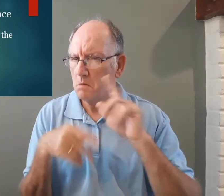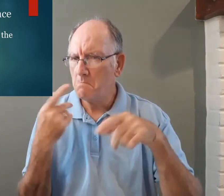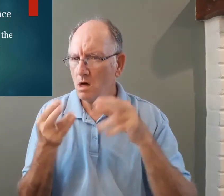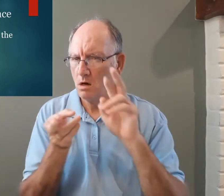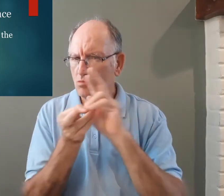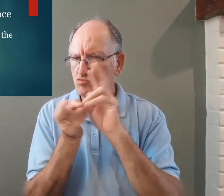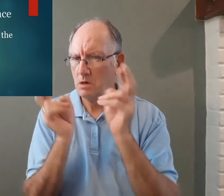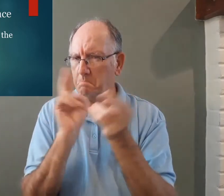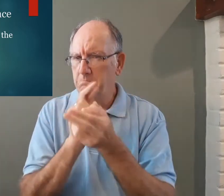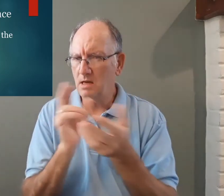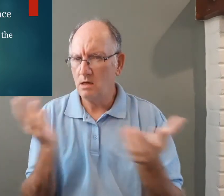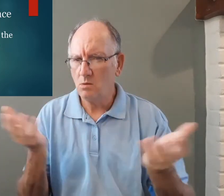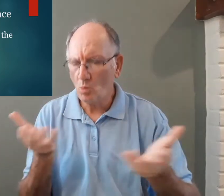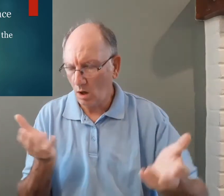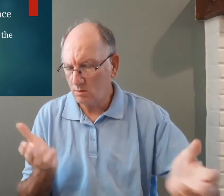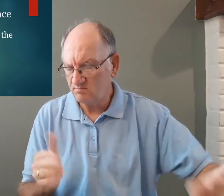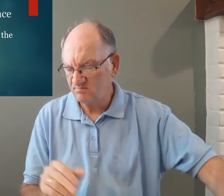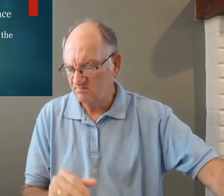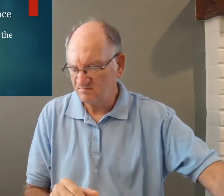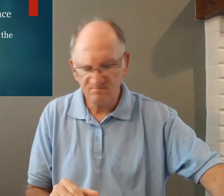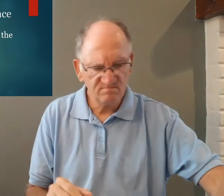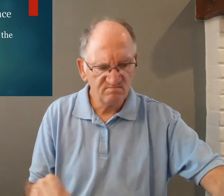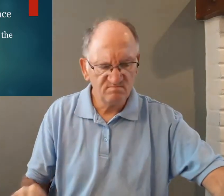what does the Bible explain about repentance